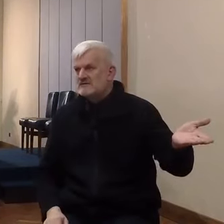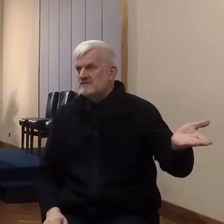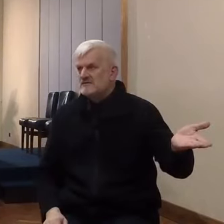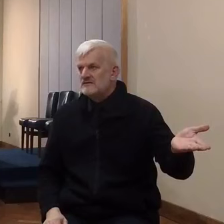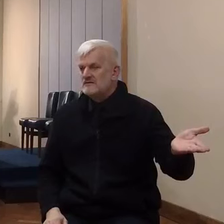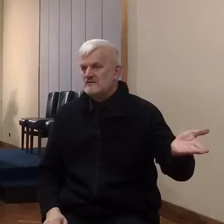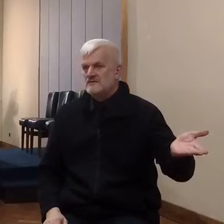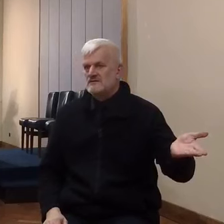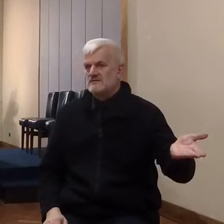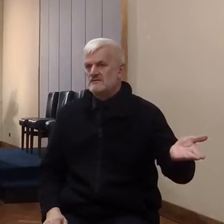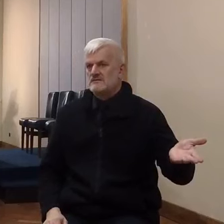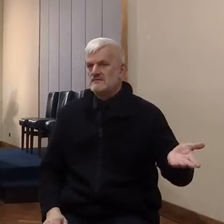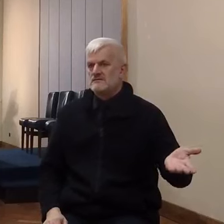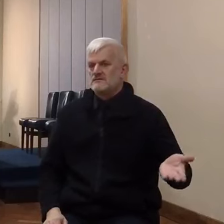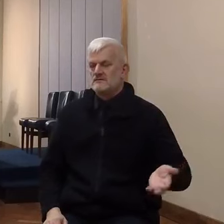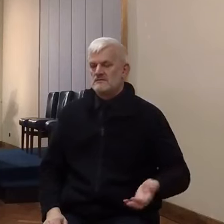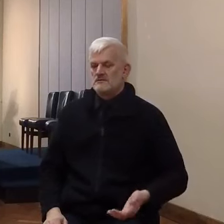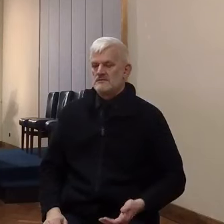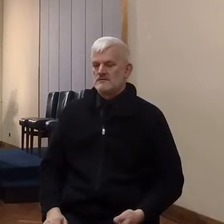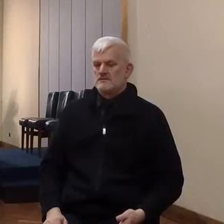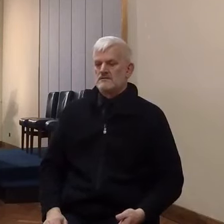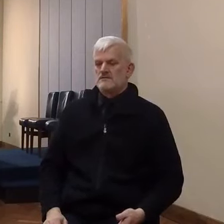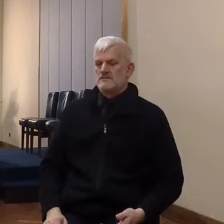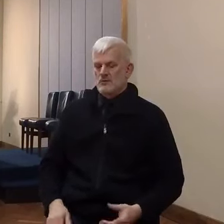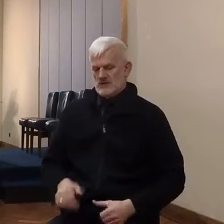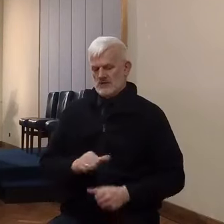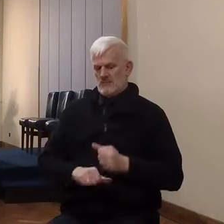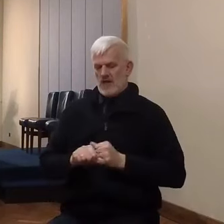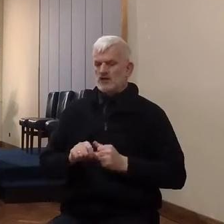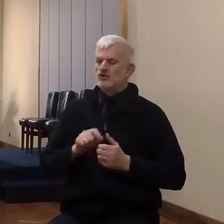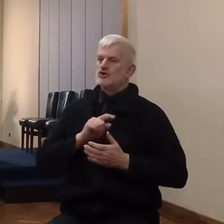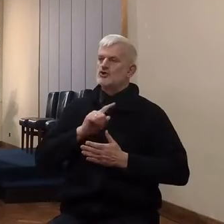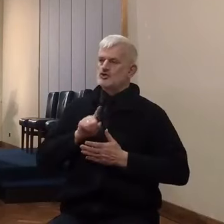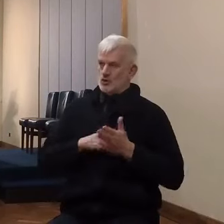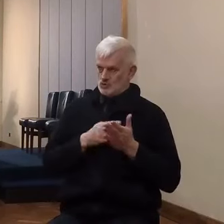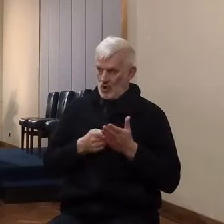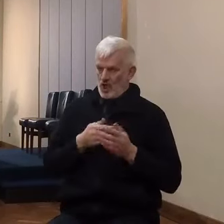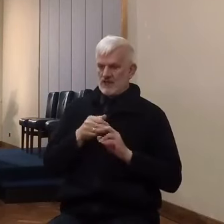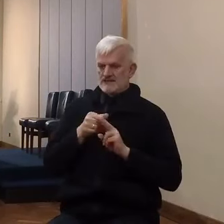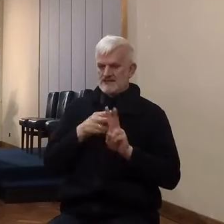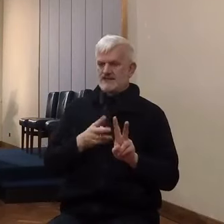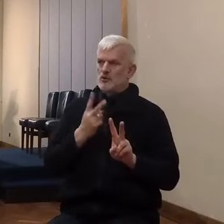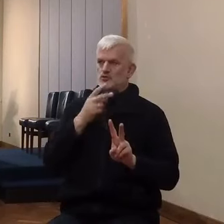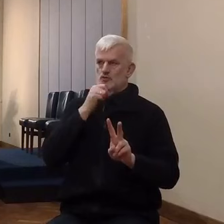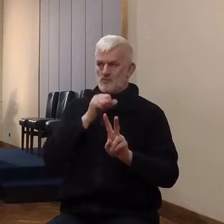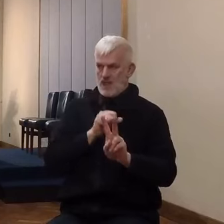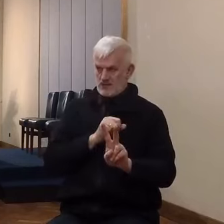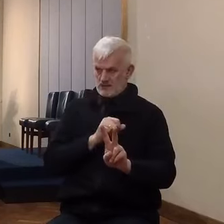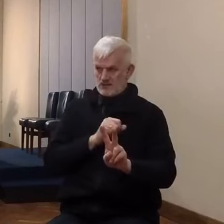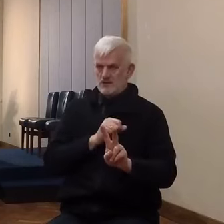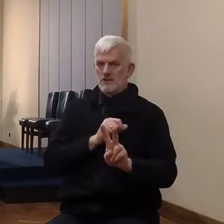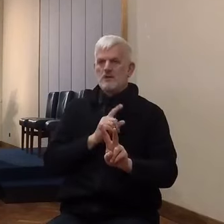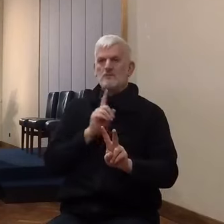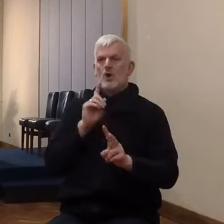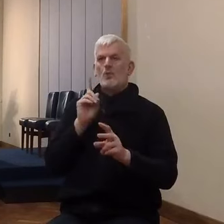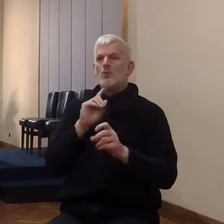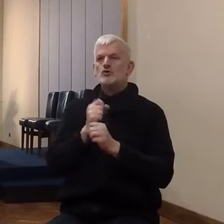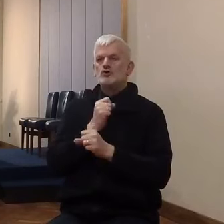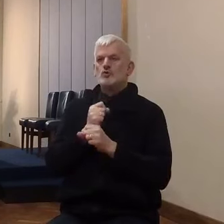the son of Nun, sent out of Shittim two men, but their task was very limited. Go view the Lamb, and you read a